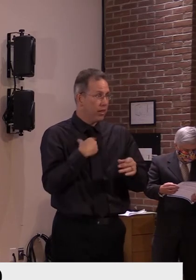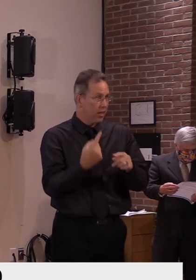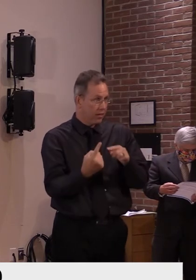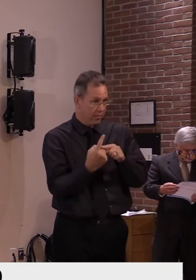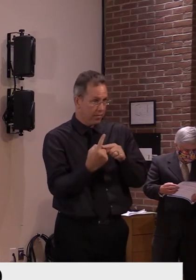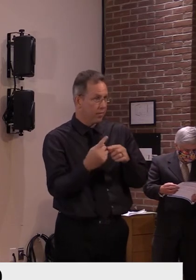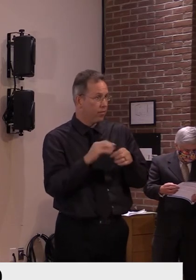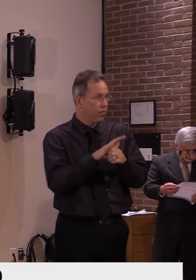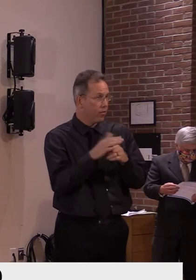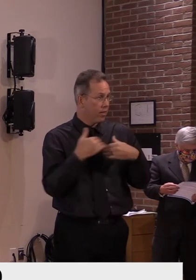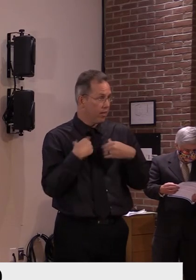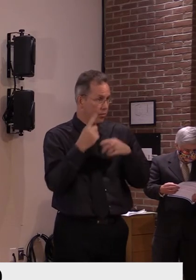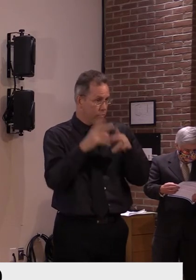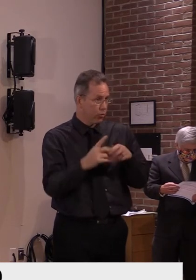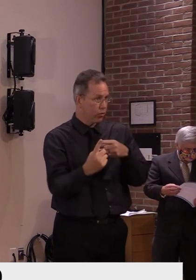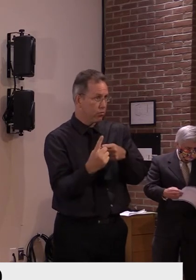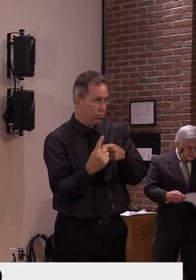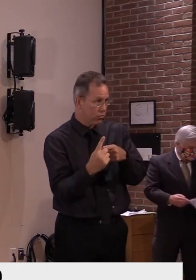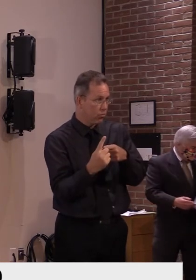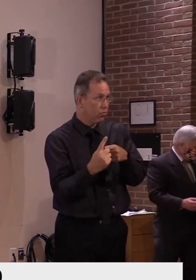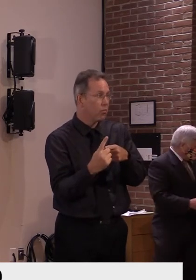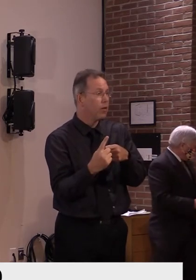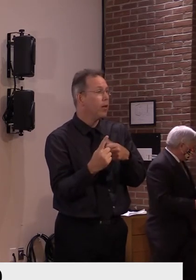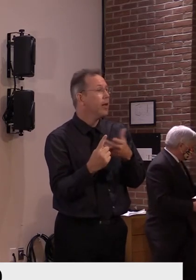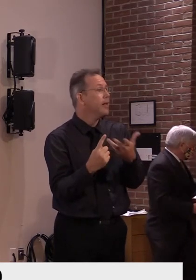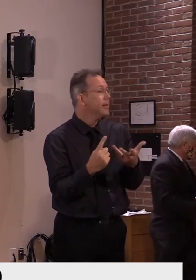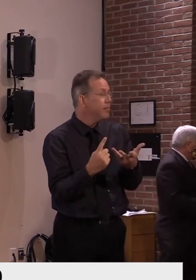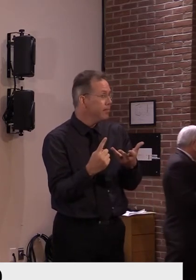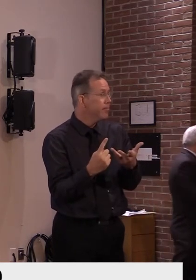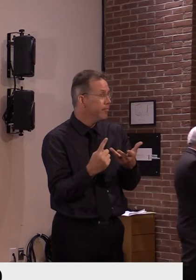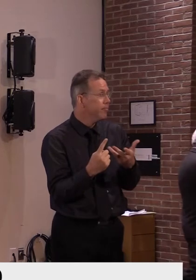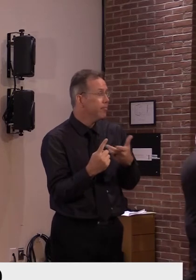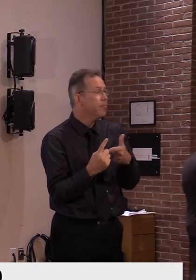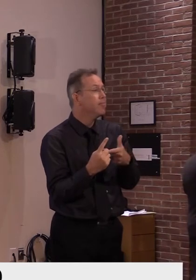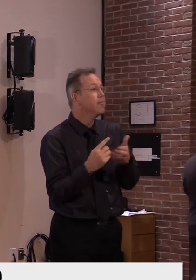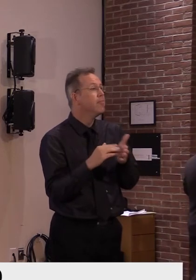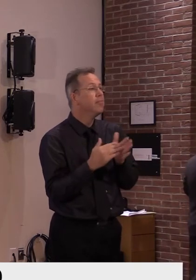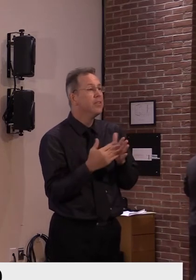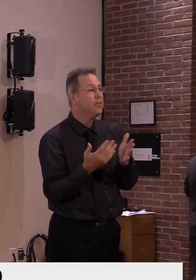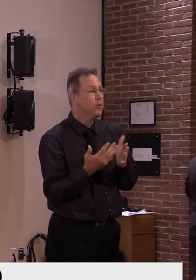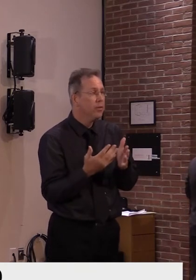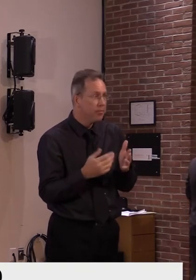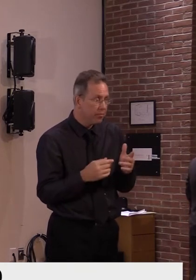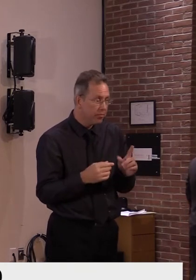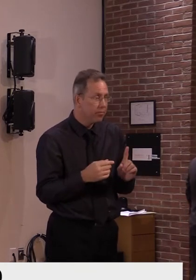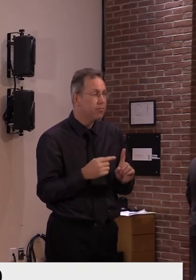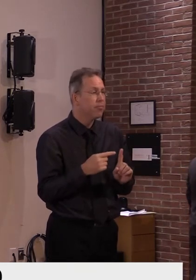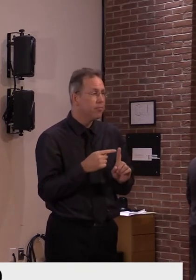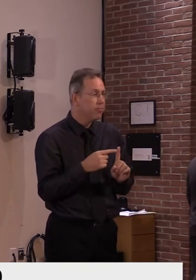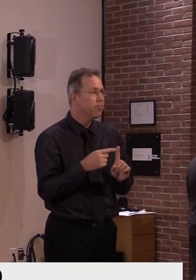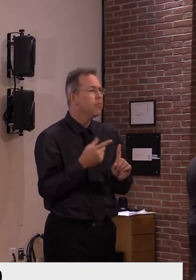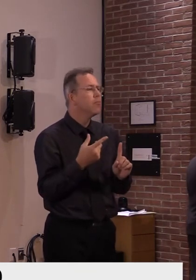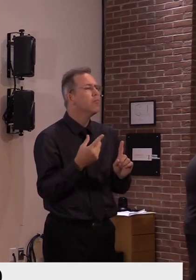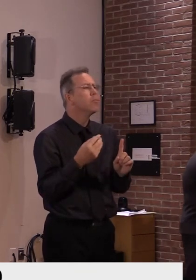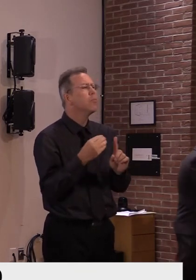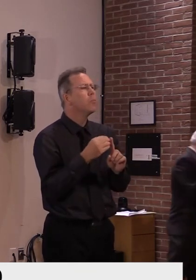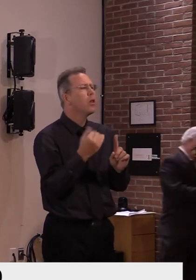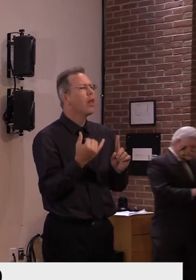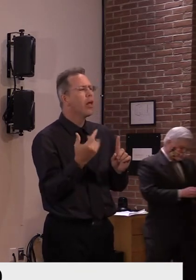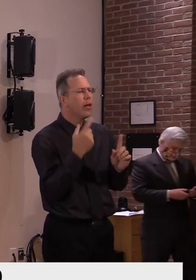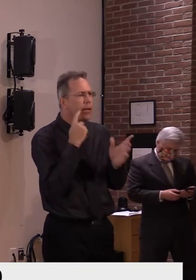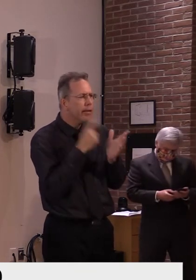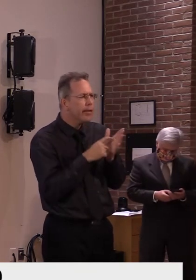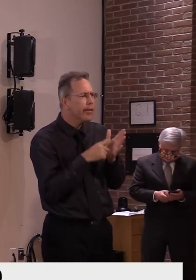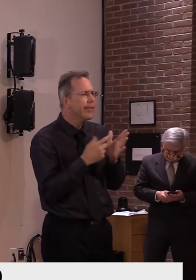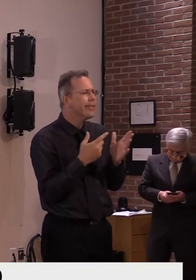in October of this year is much greater than it was earlier this year. So there are clearly contacts associated with